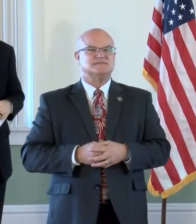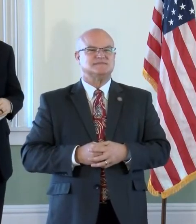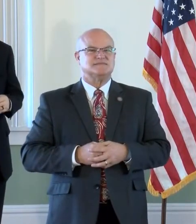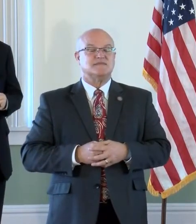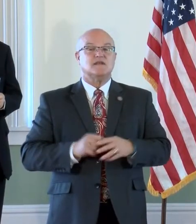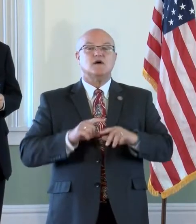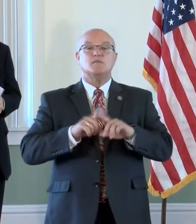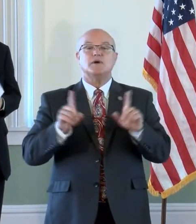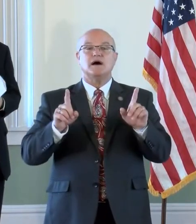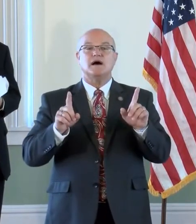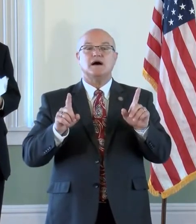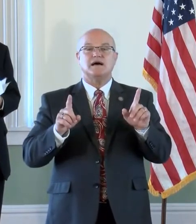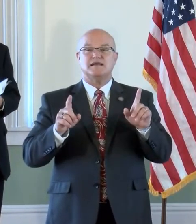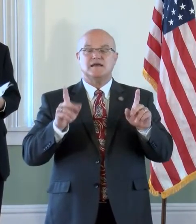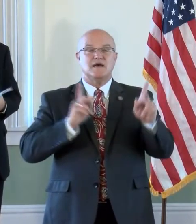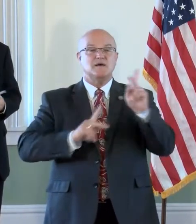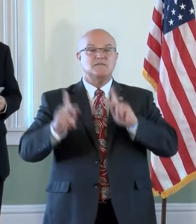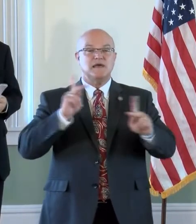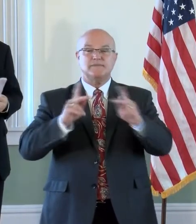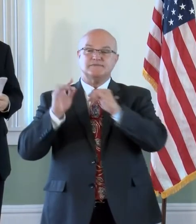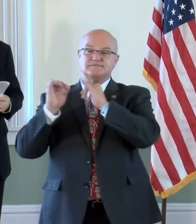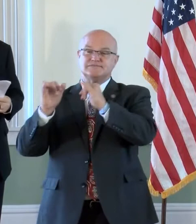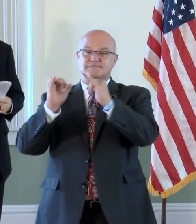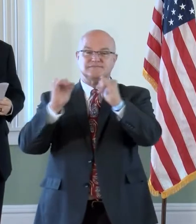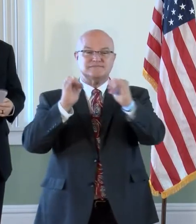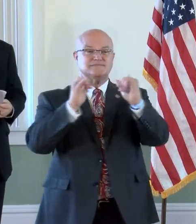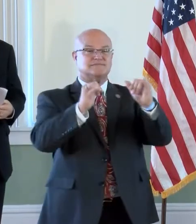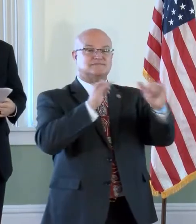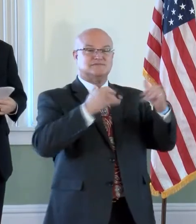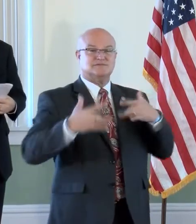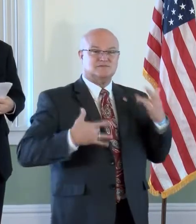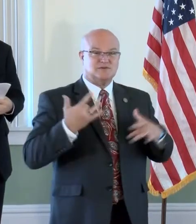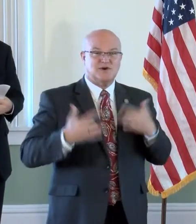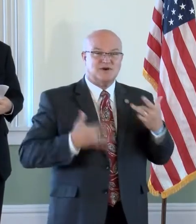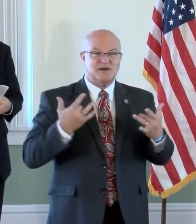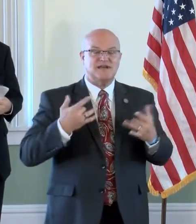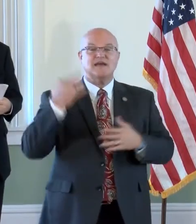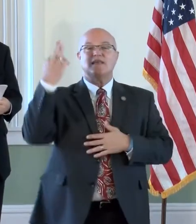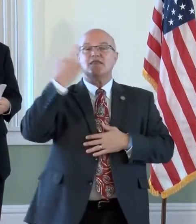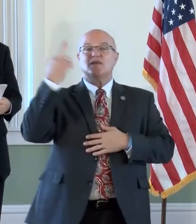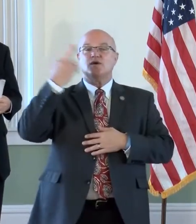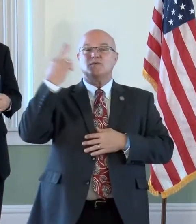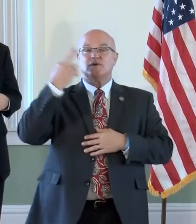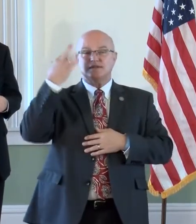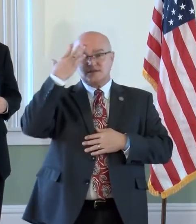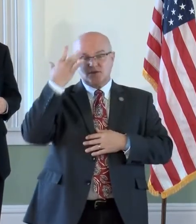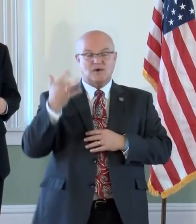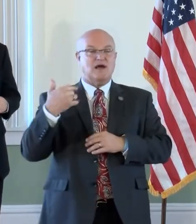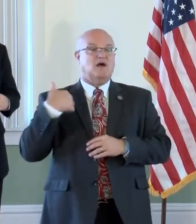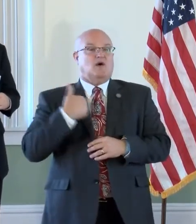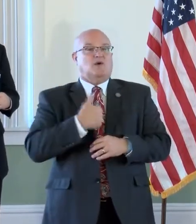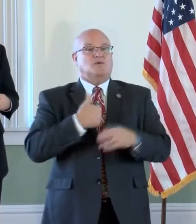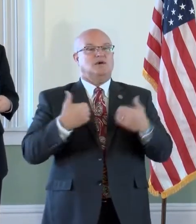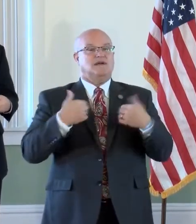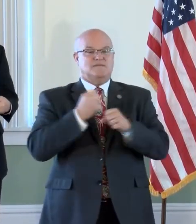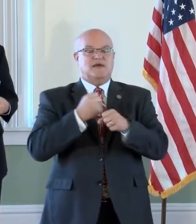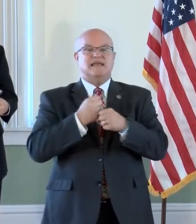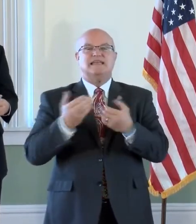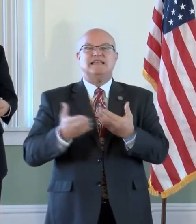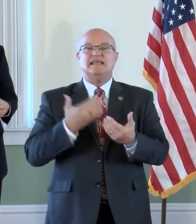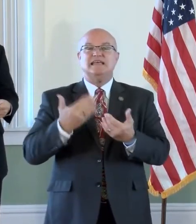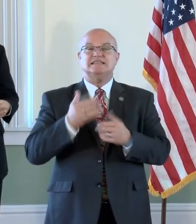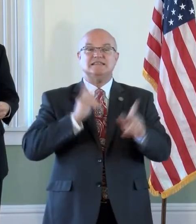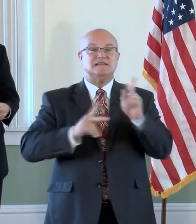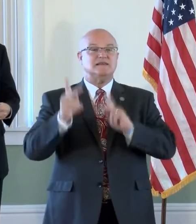But everyone should have the same joy and opportunity, and that is the reason that we have made it easy